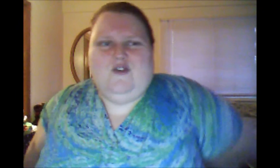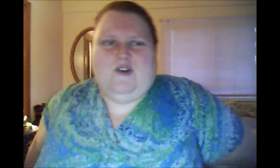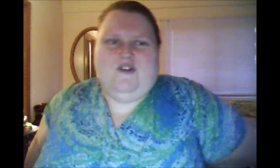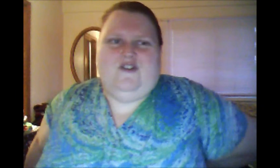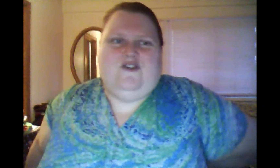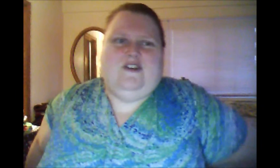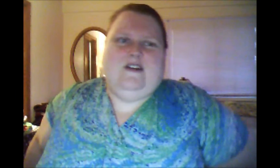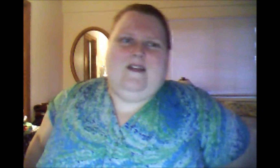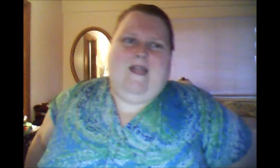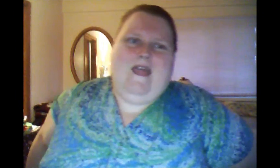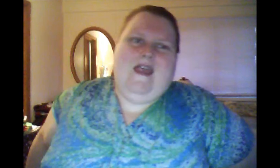a Christian?